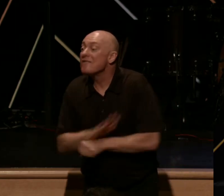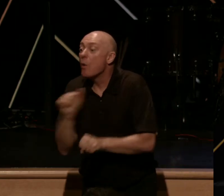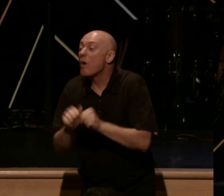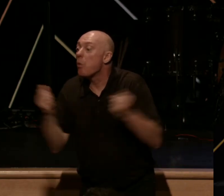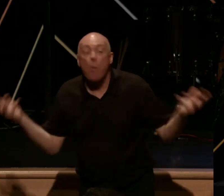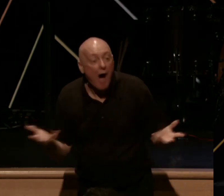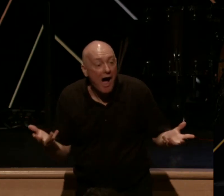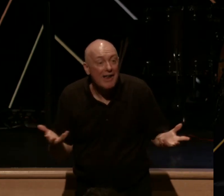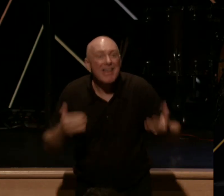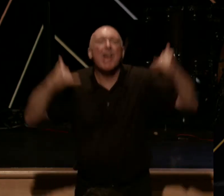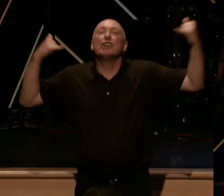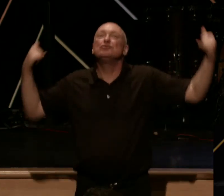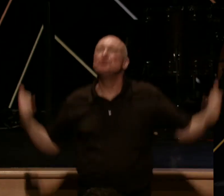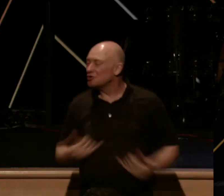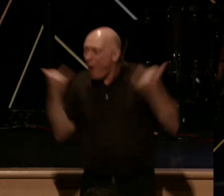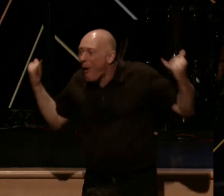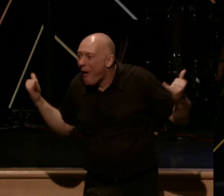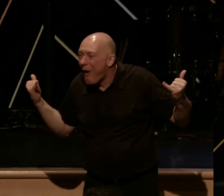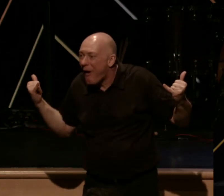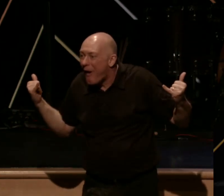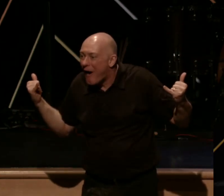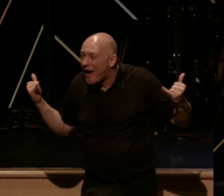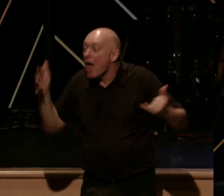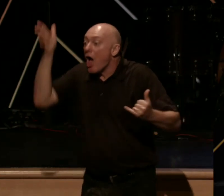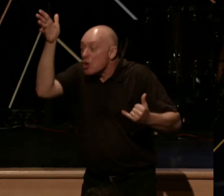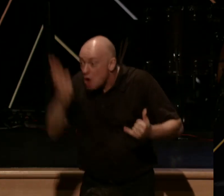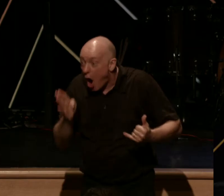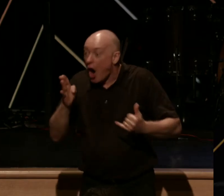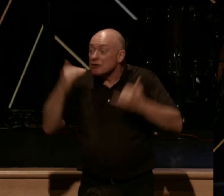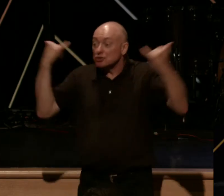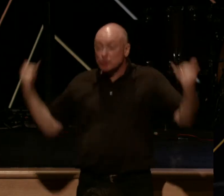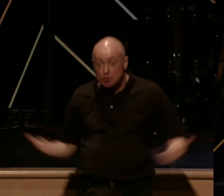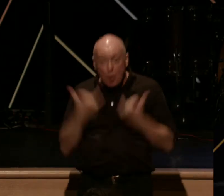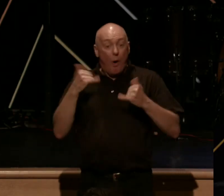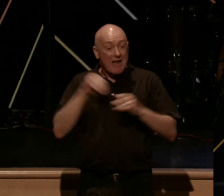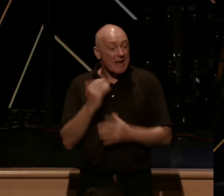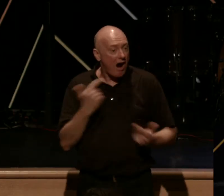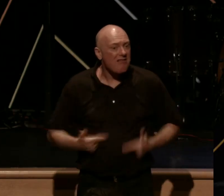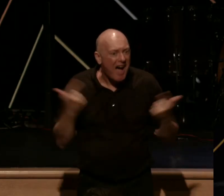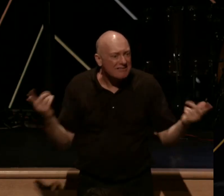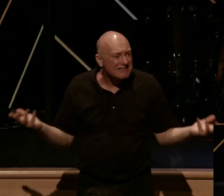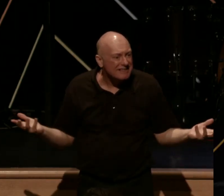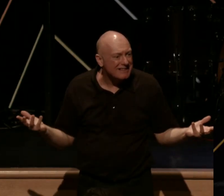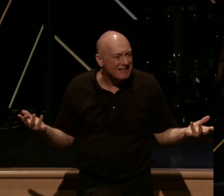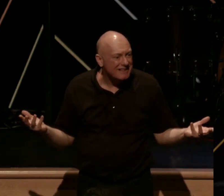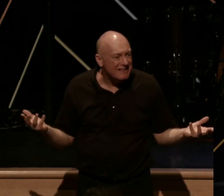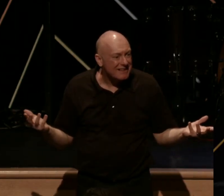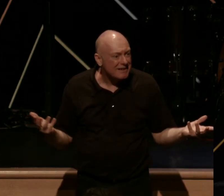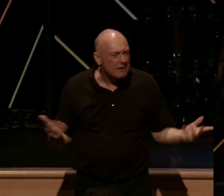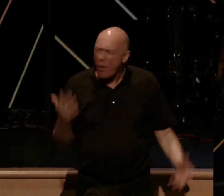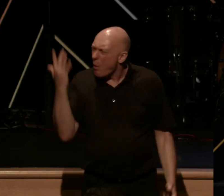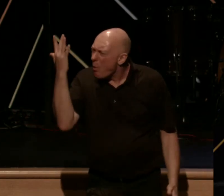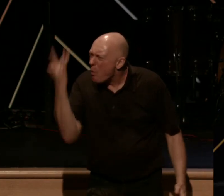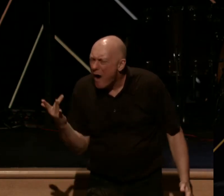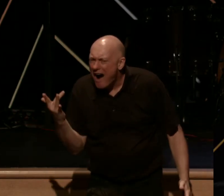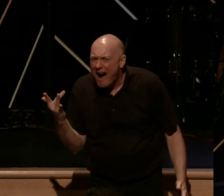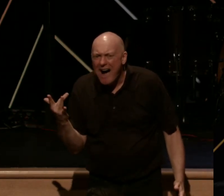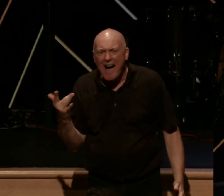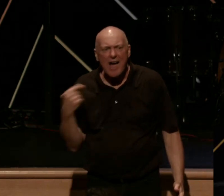joy, supernatural joy. So why is it then that we all need